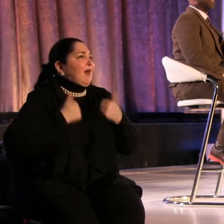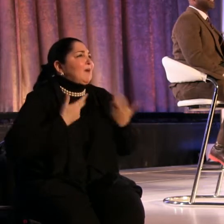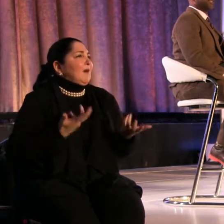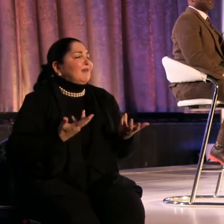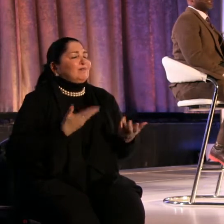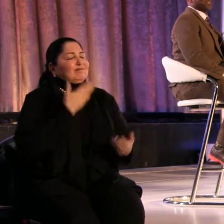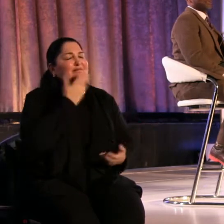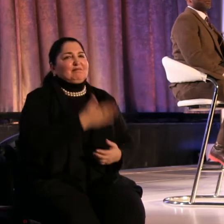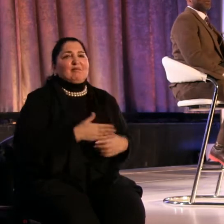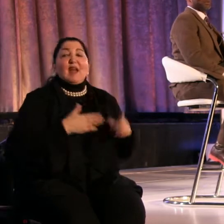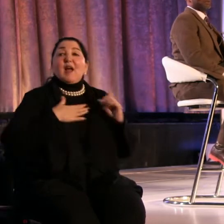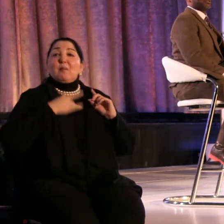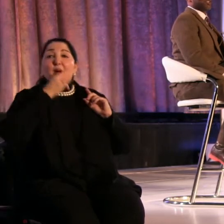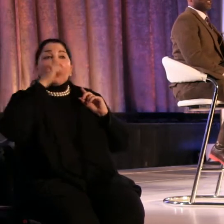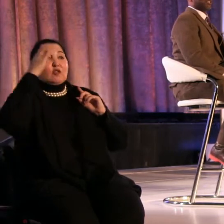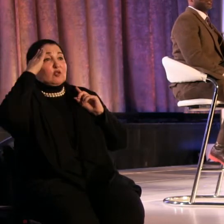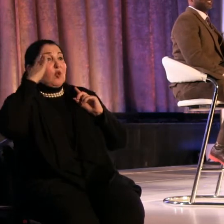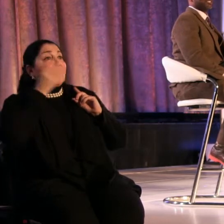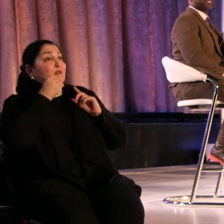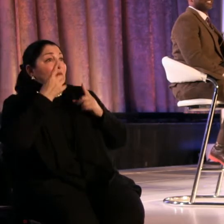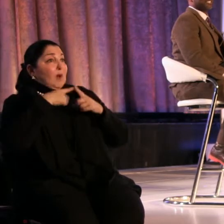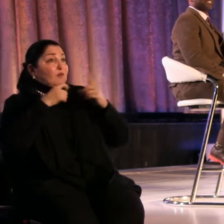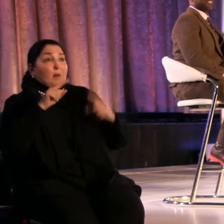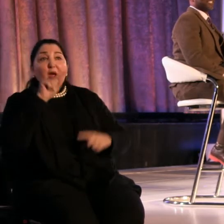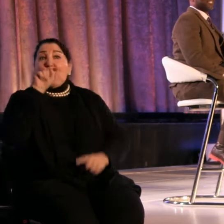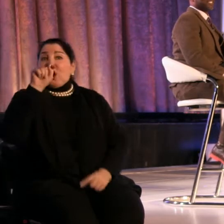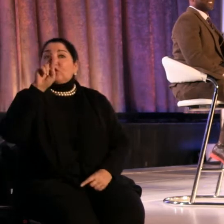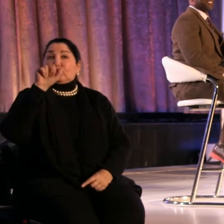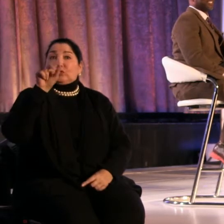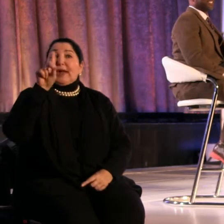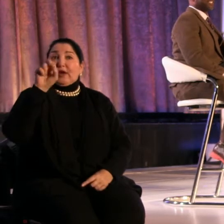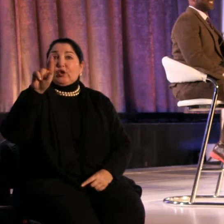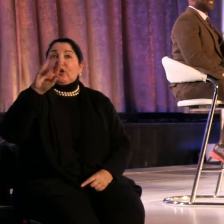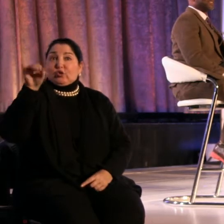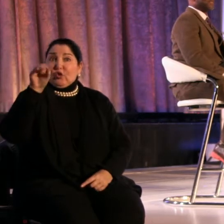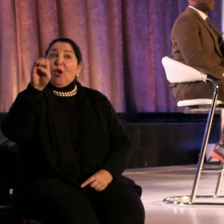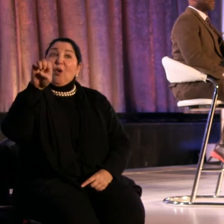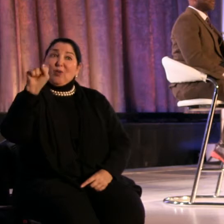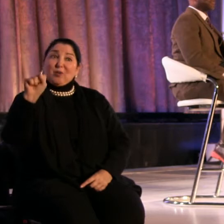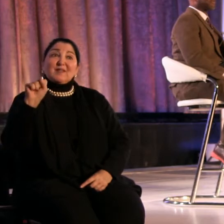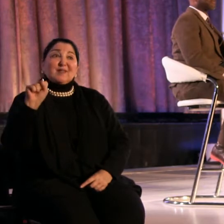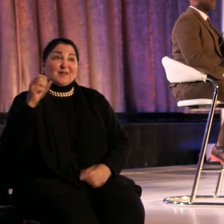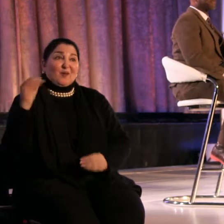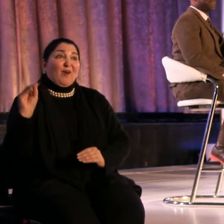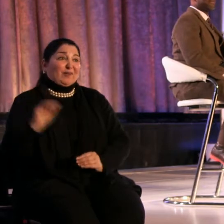My kids know that their food comes from Trader Joe's. So.